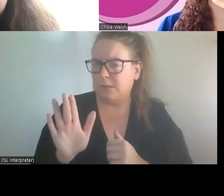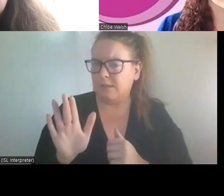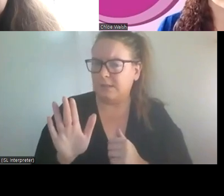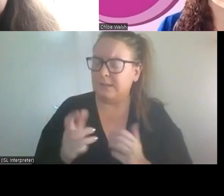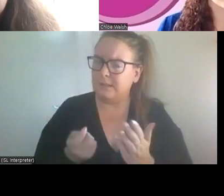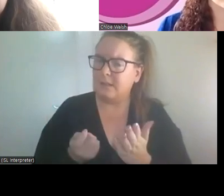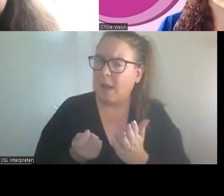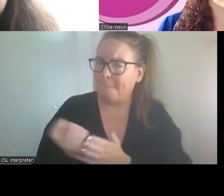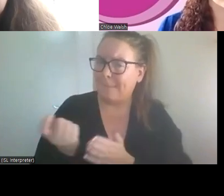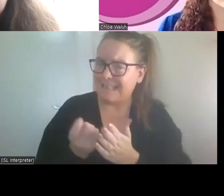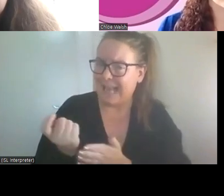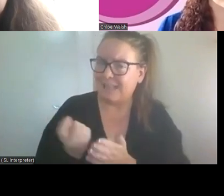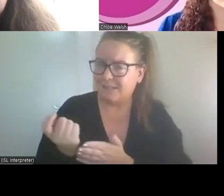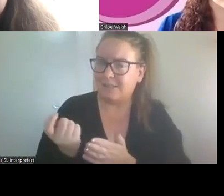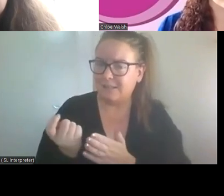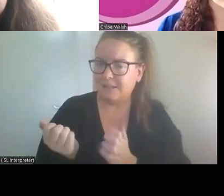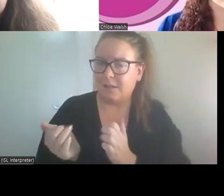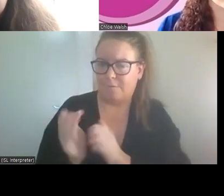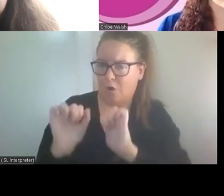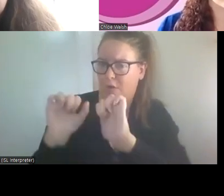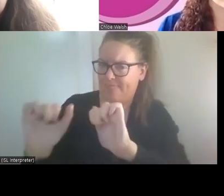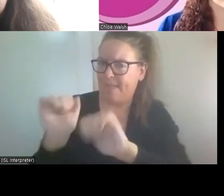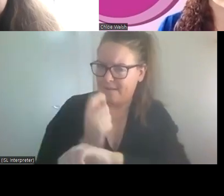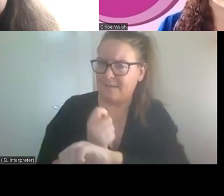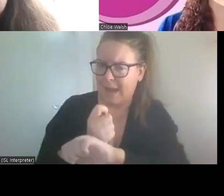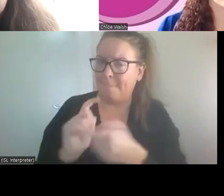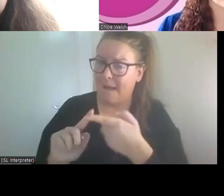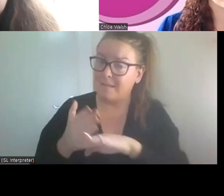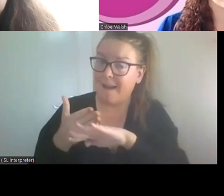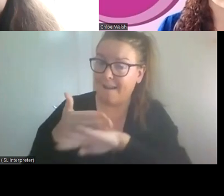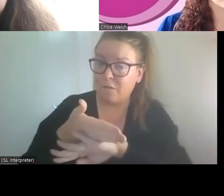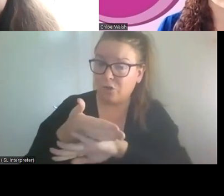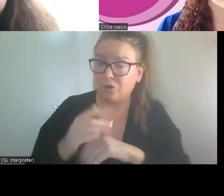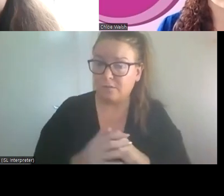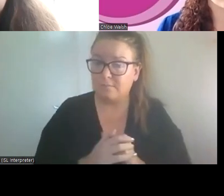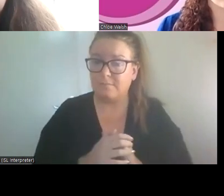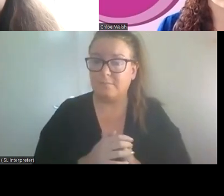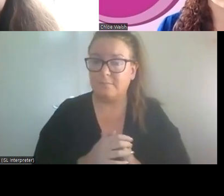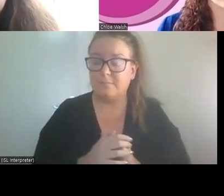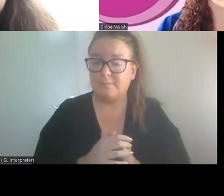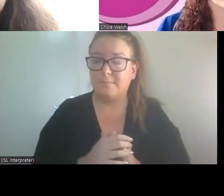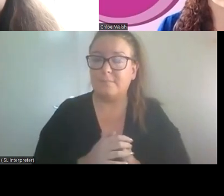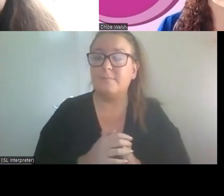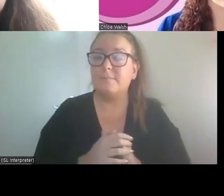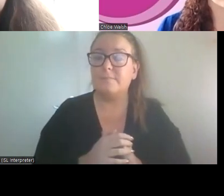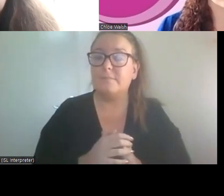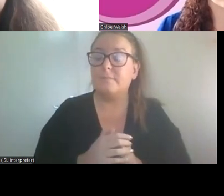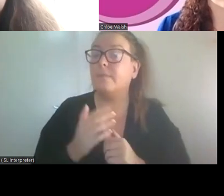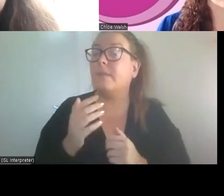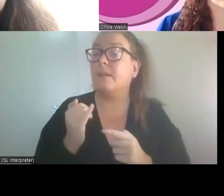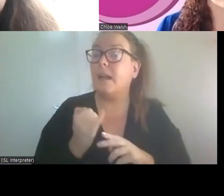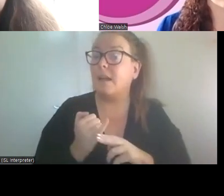for, for their time and efforts. In, in, some combination